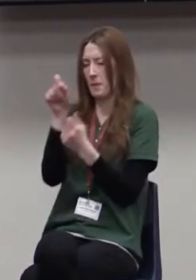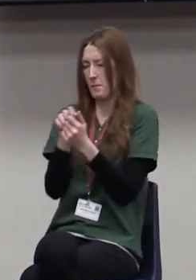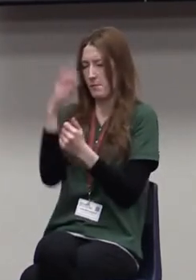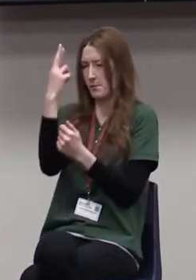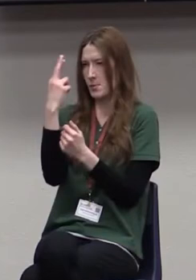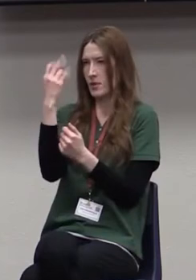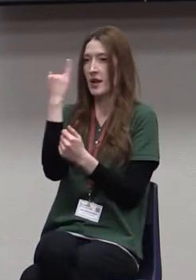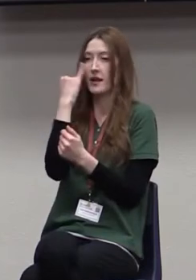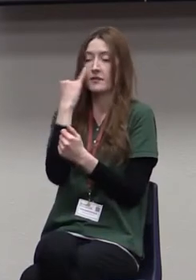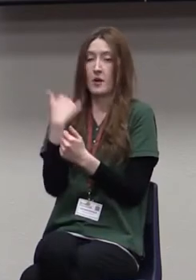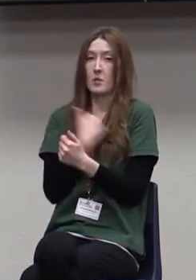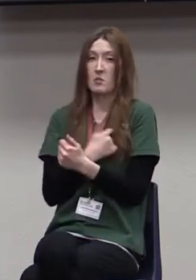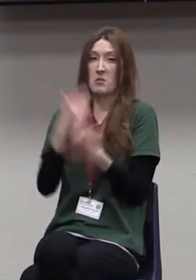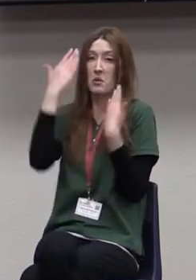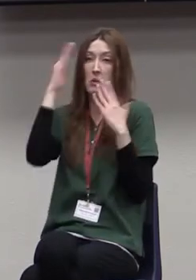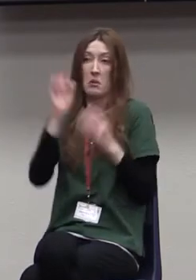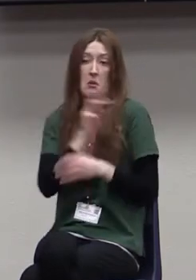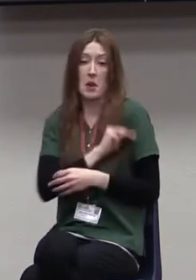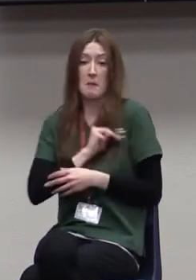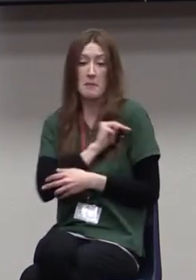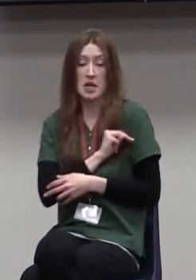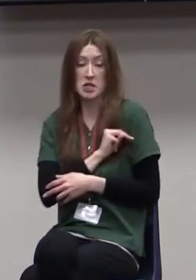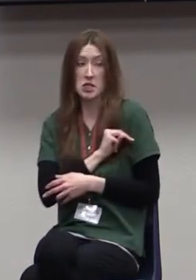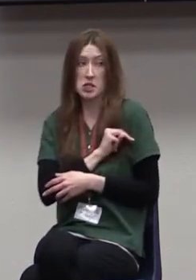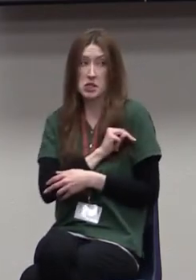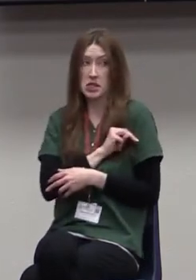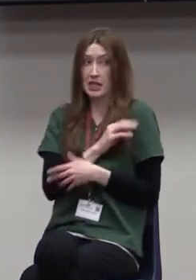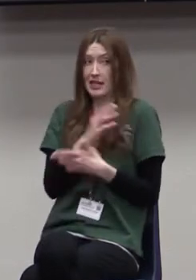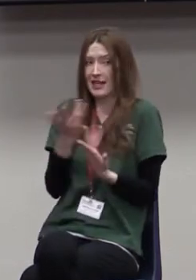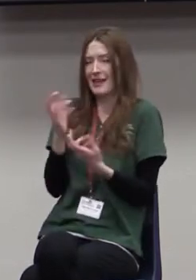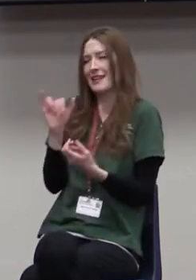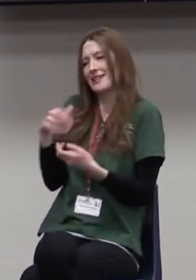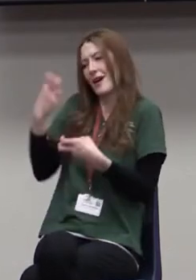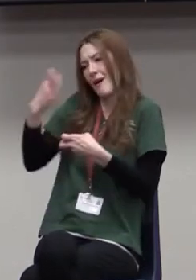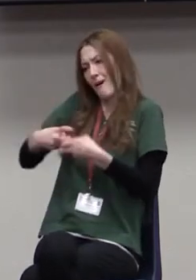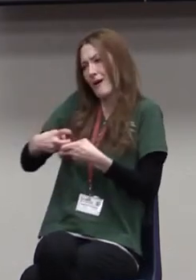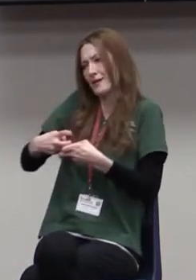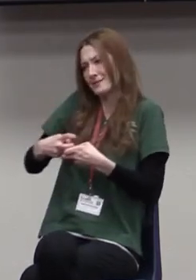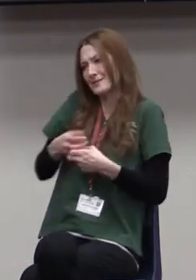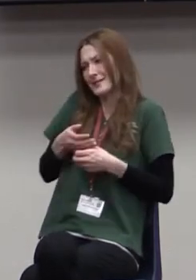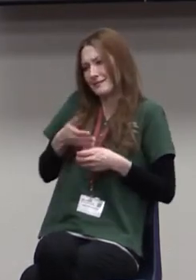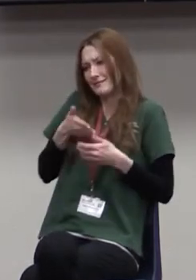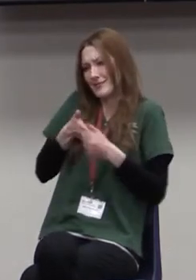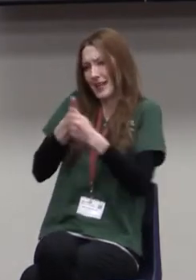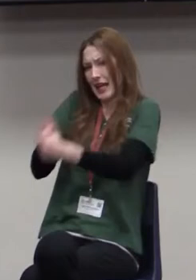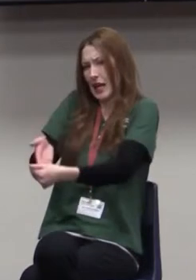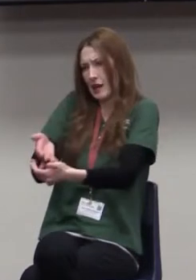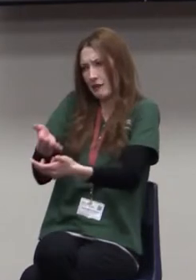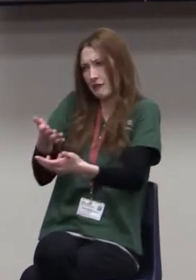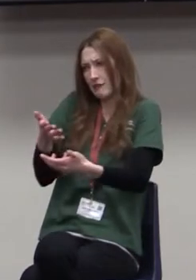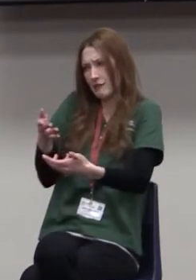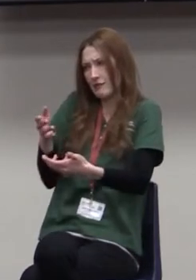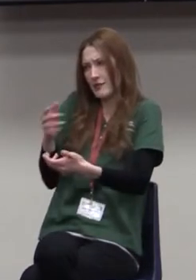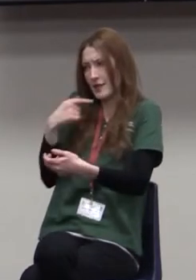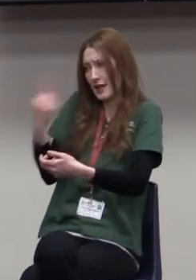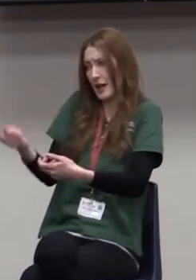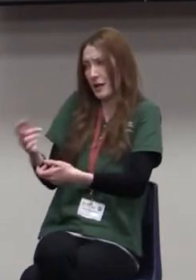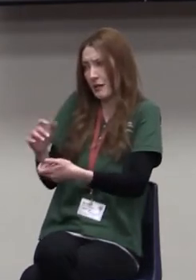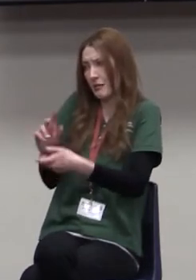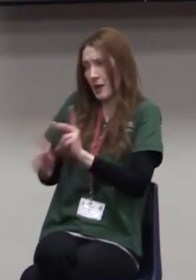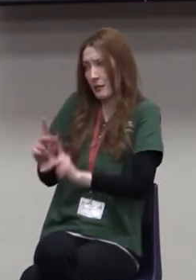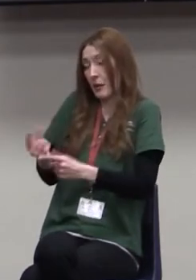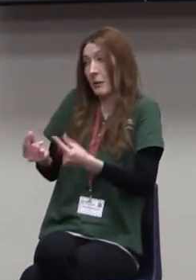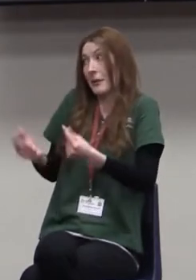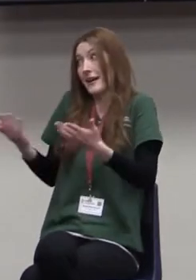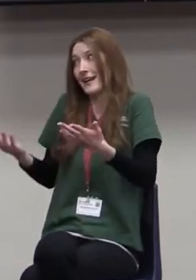don't know what the mission is that we're trying to accomplish, it's going to be very hard to navigate and communicate to people how to get there. And then we've got to